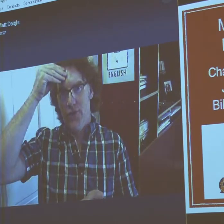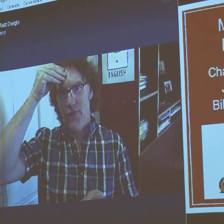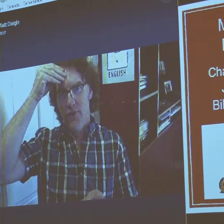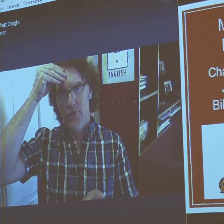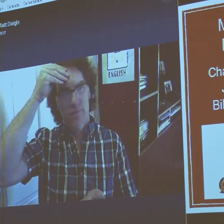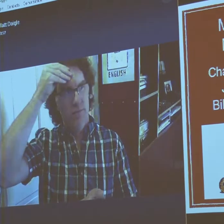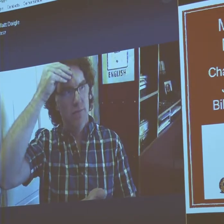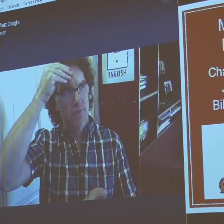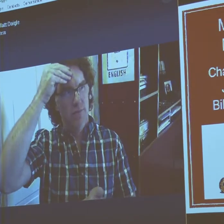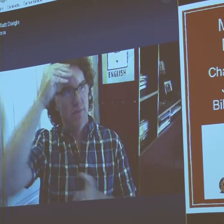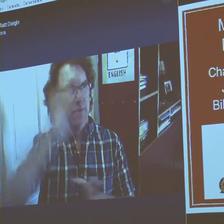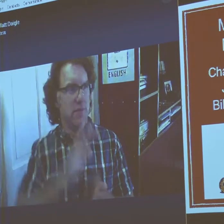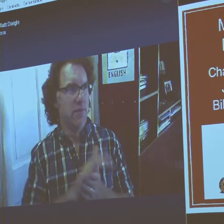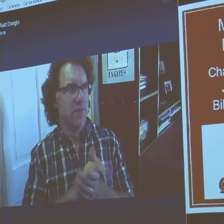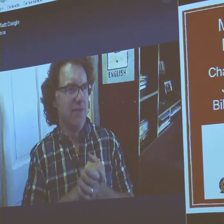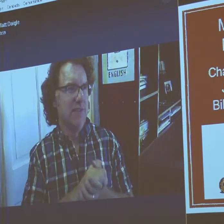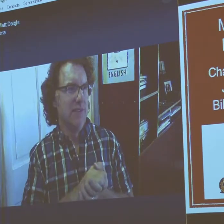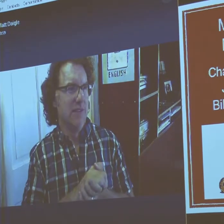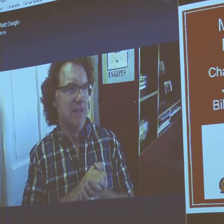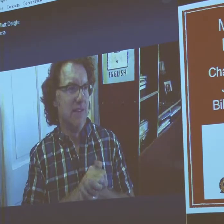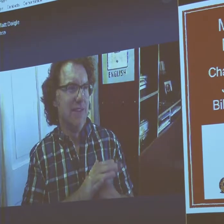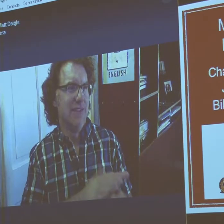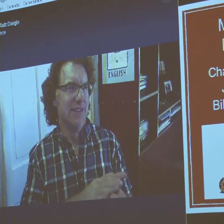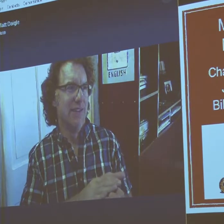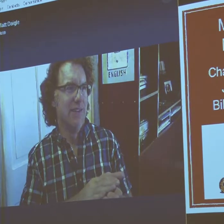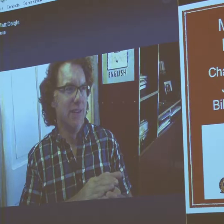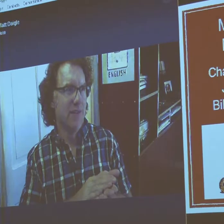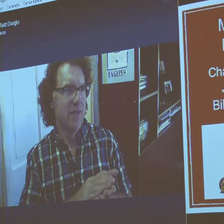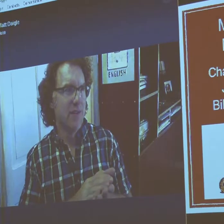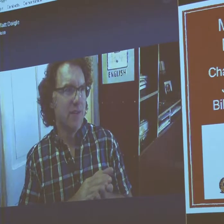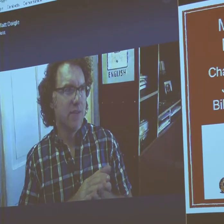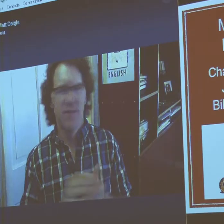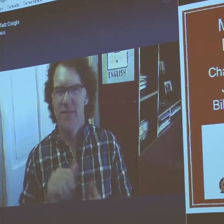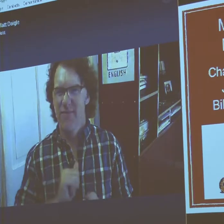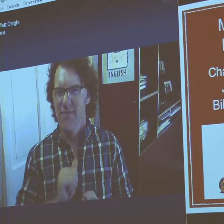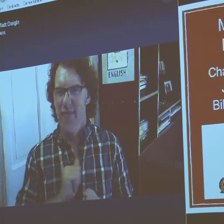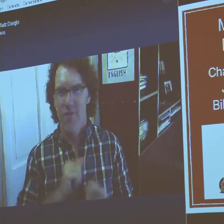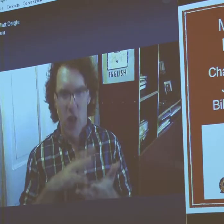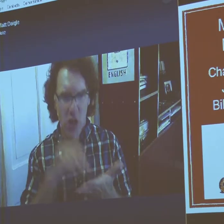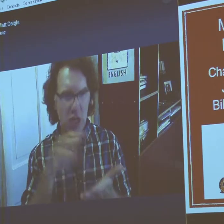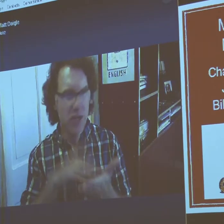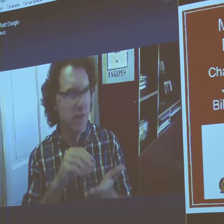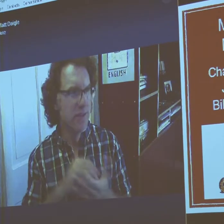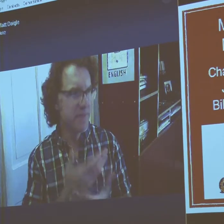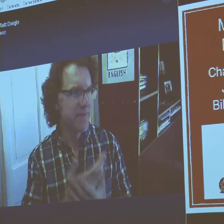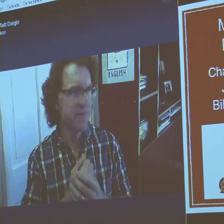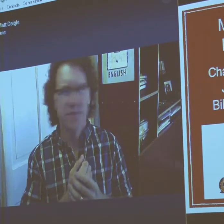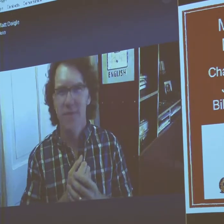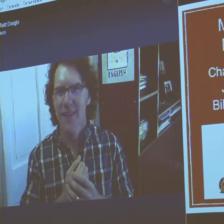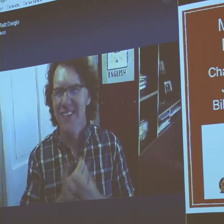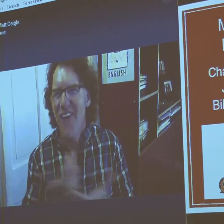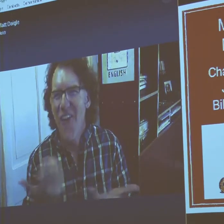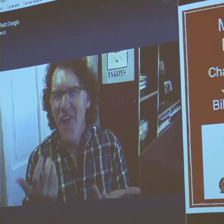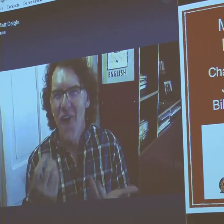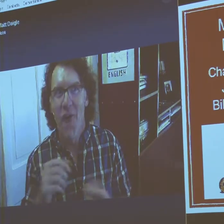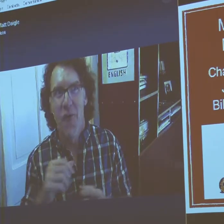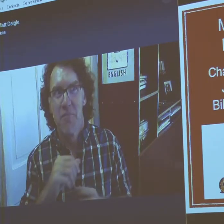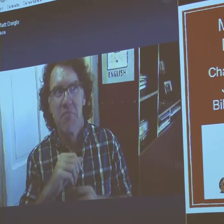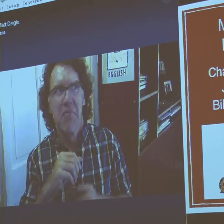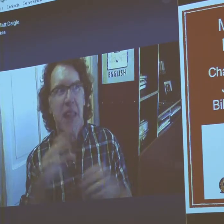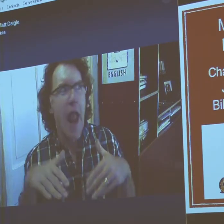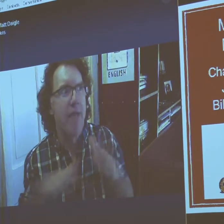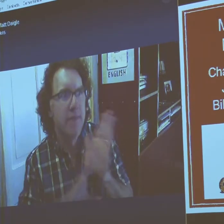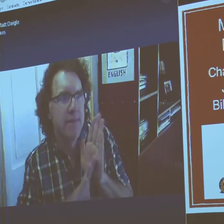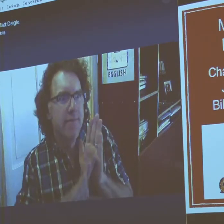May not see the kind of. I don't know. Career that other artists do. They're